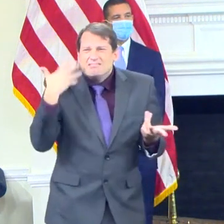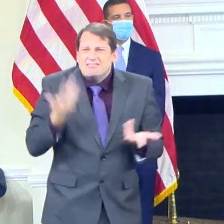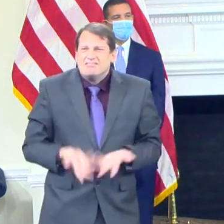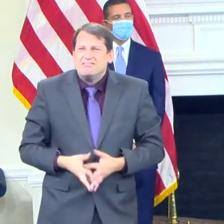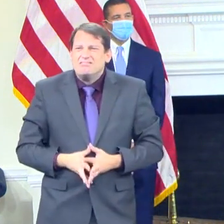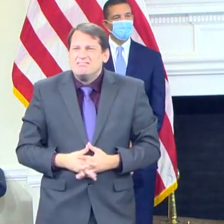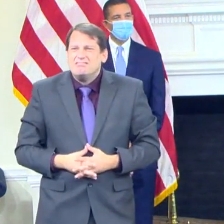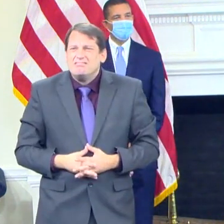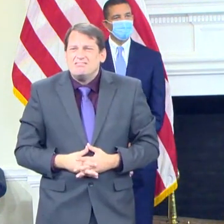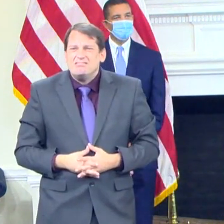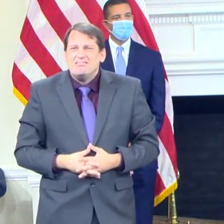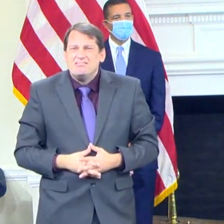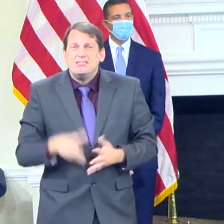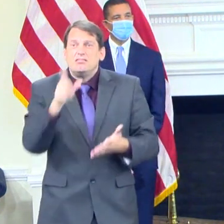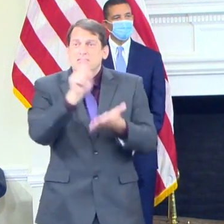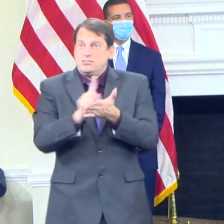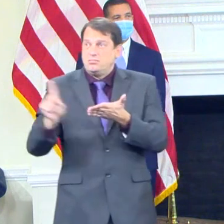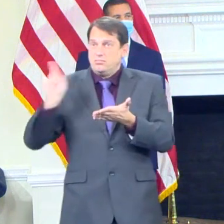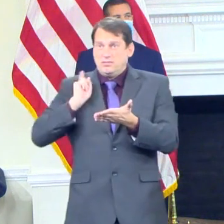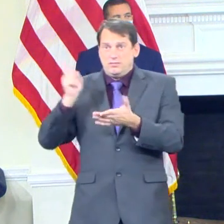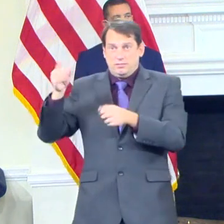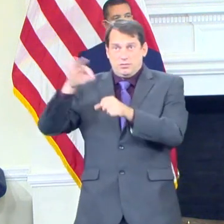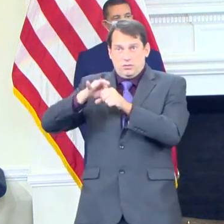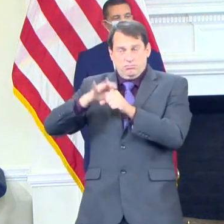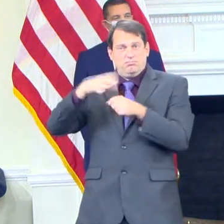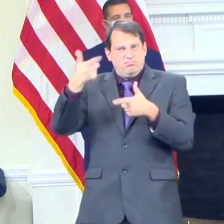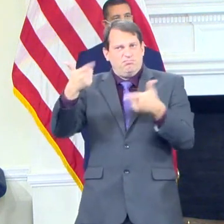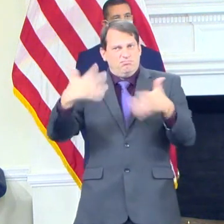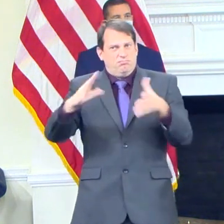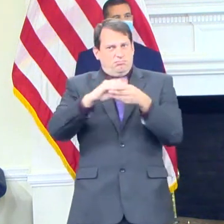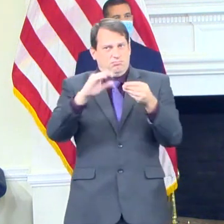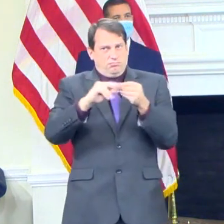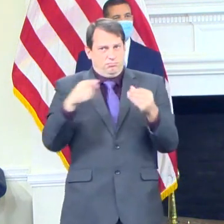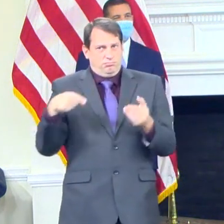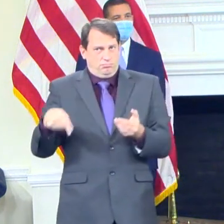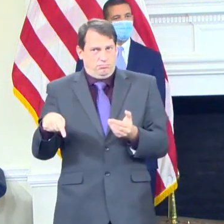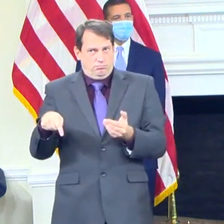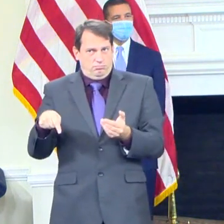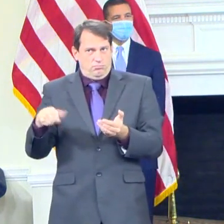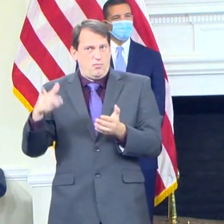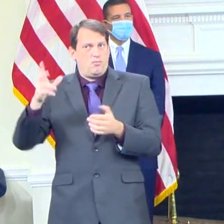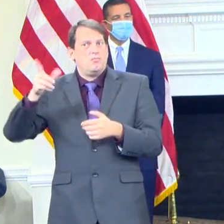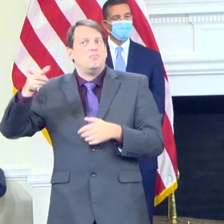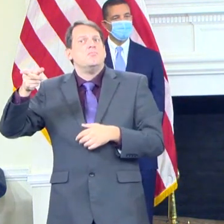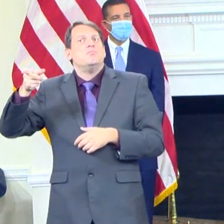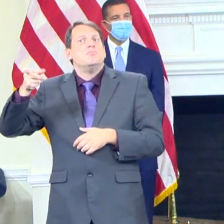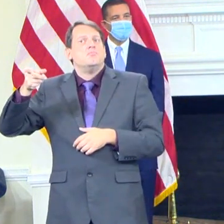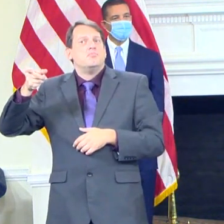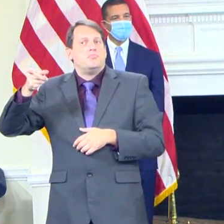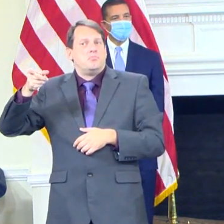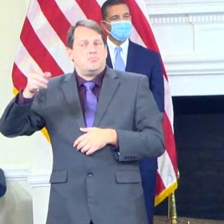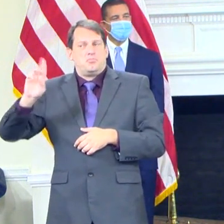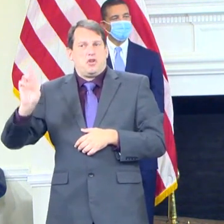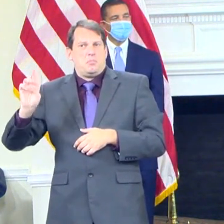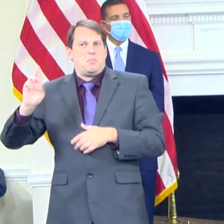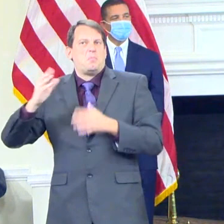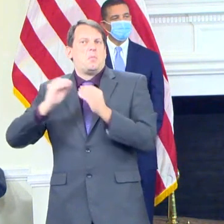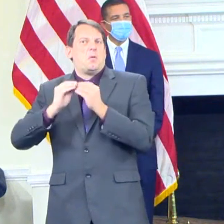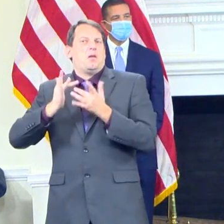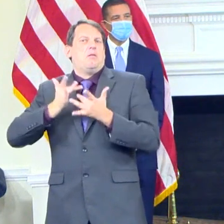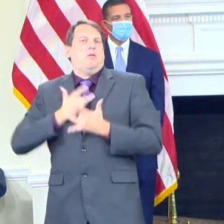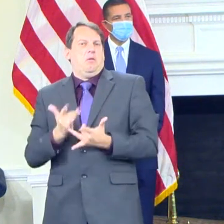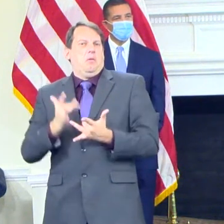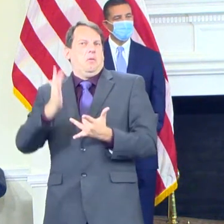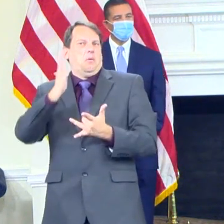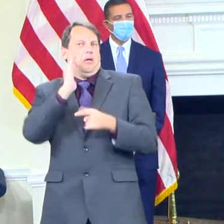progressive Democrat by 20 points and would beat a moderate Democrat by 5 points. A Republican like Trump would lose 69